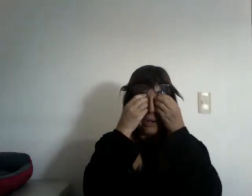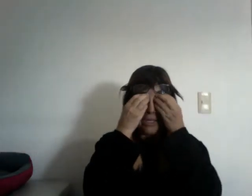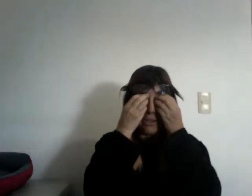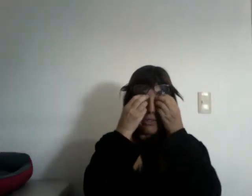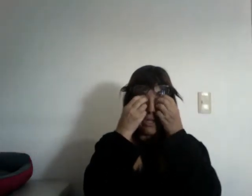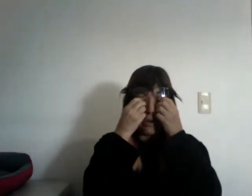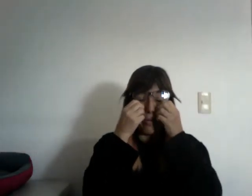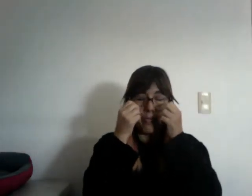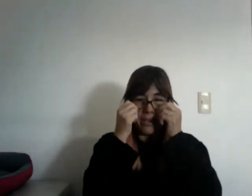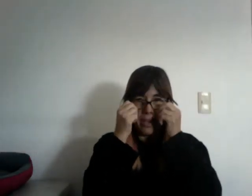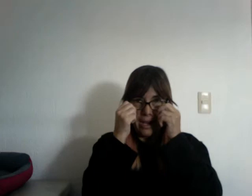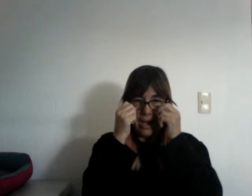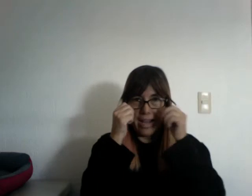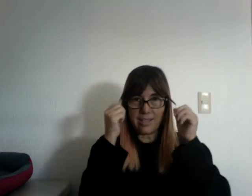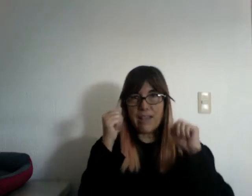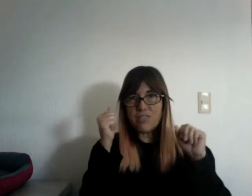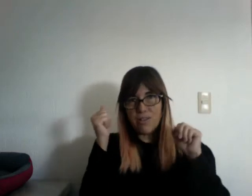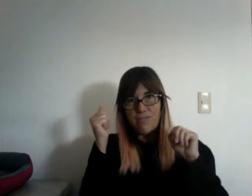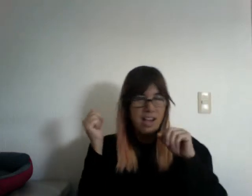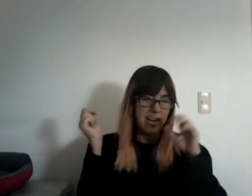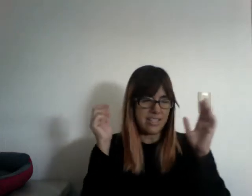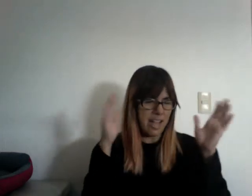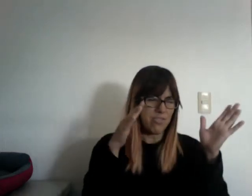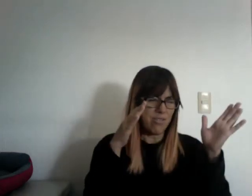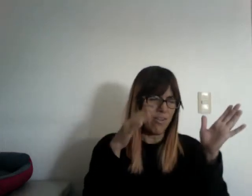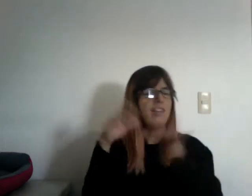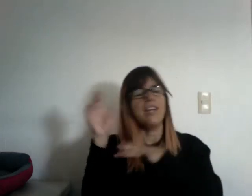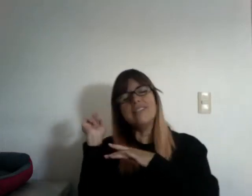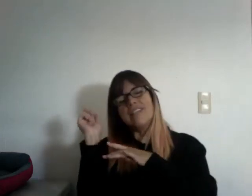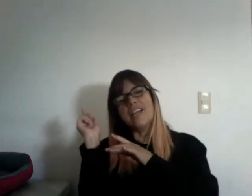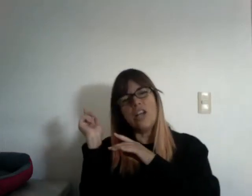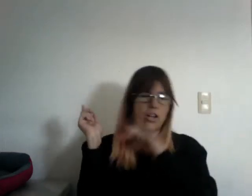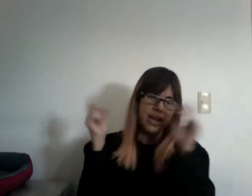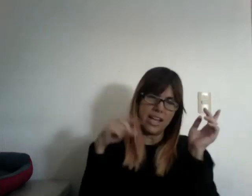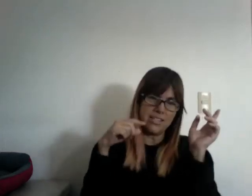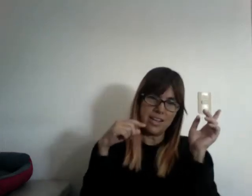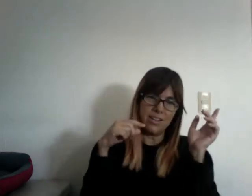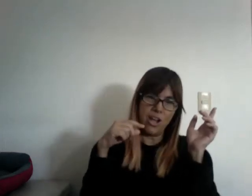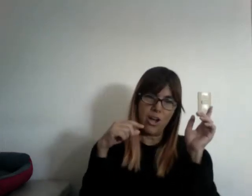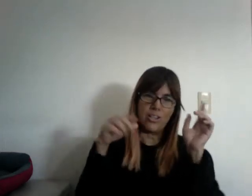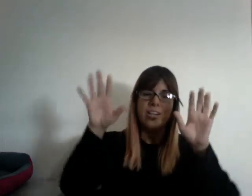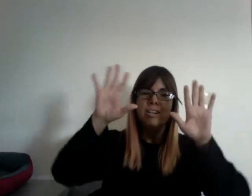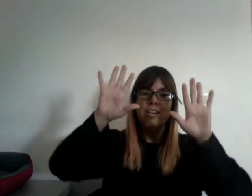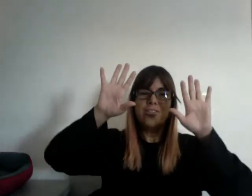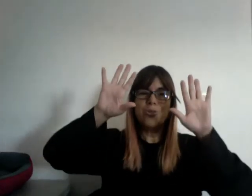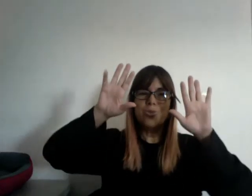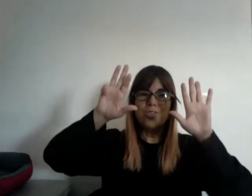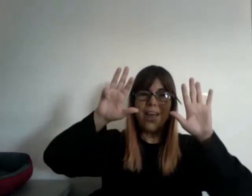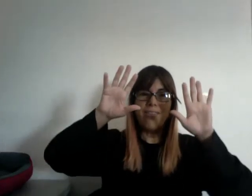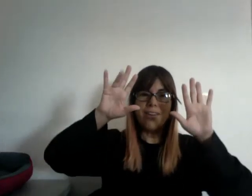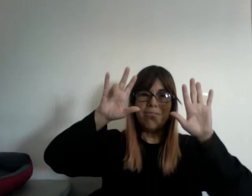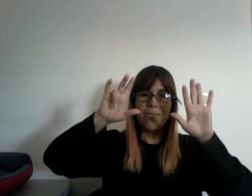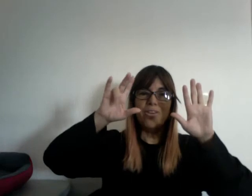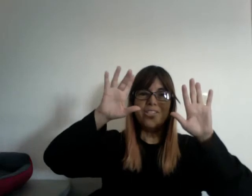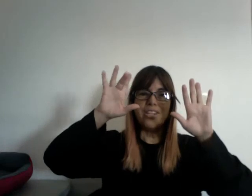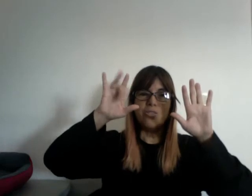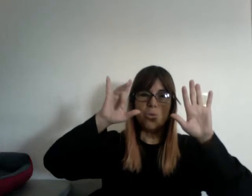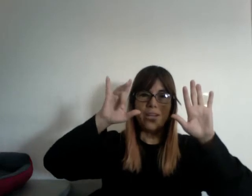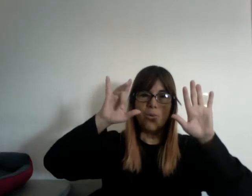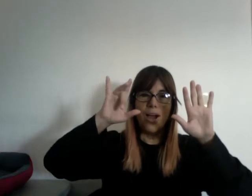let's continue. Let's have some fun, let's have some fun, and sing along, and sing along. To seven, 14, 21.